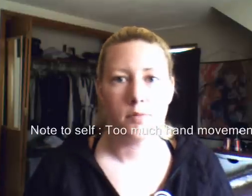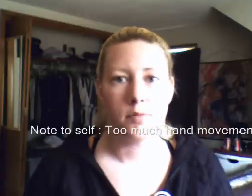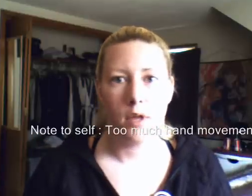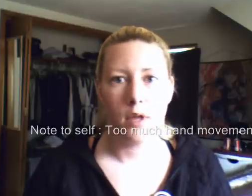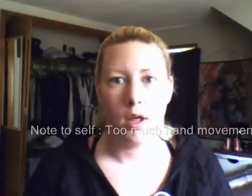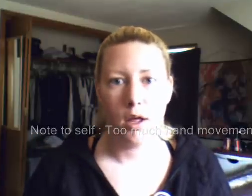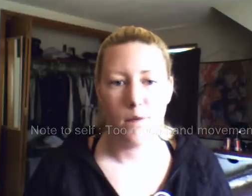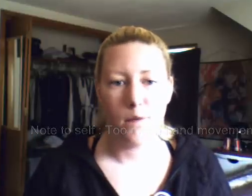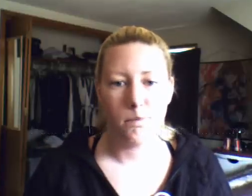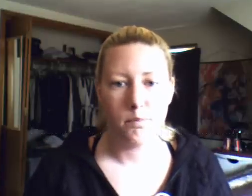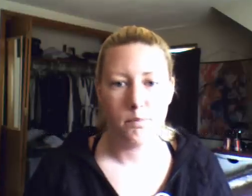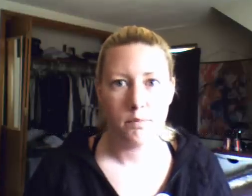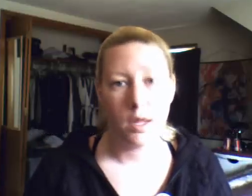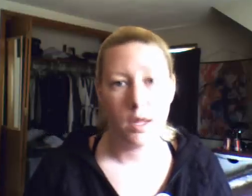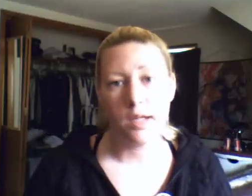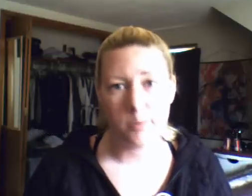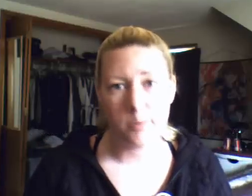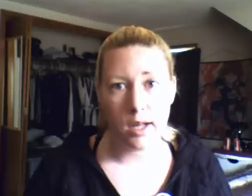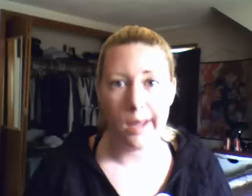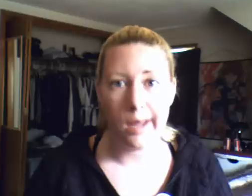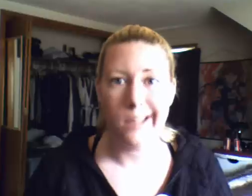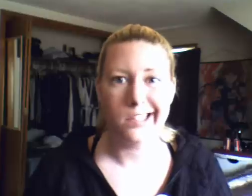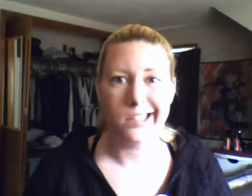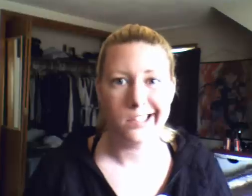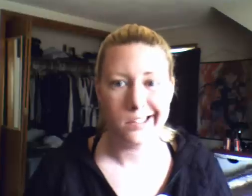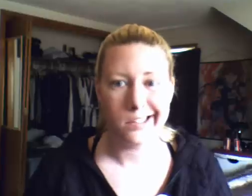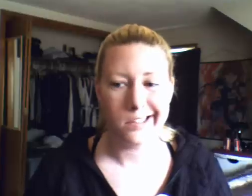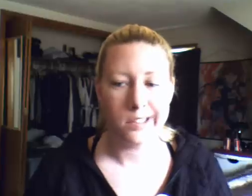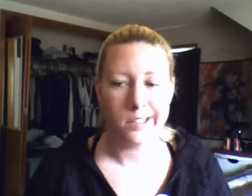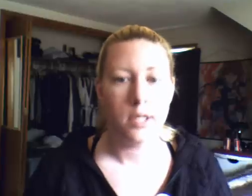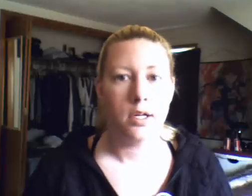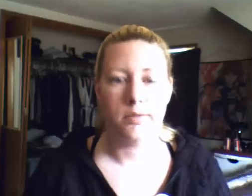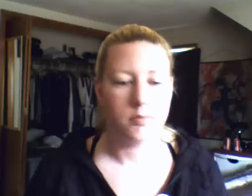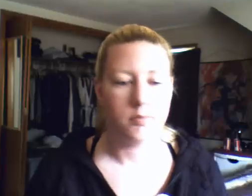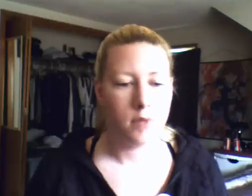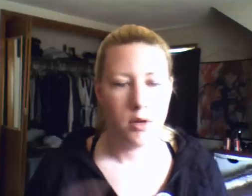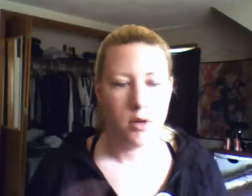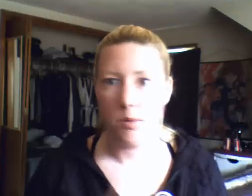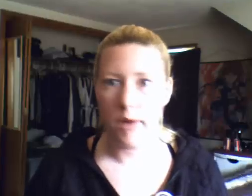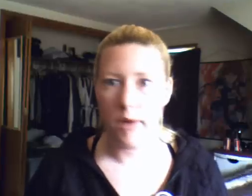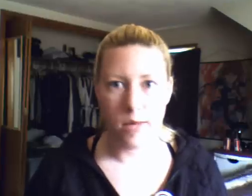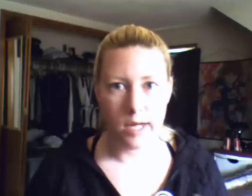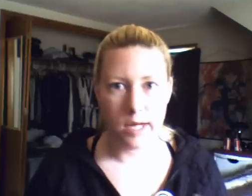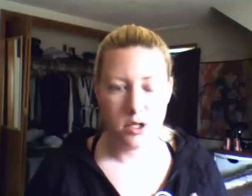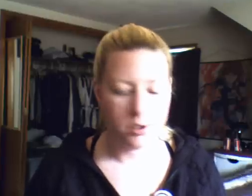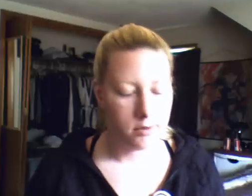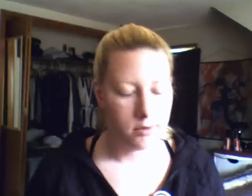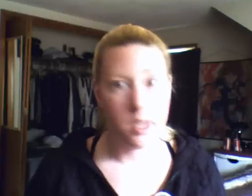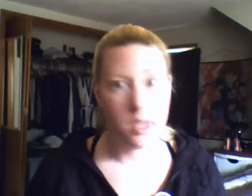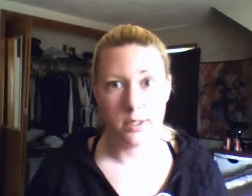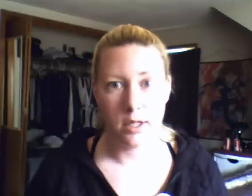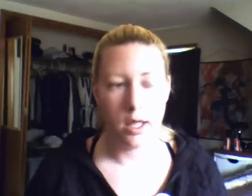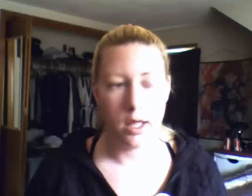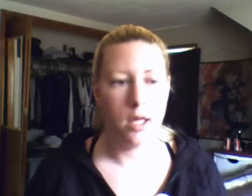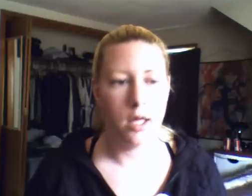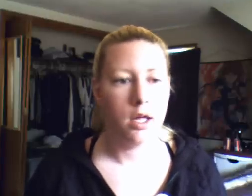can't smile yet no more eye patch that's a good thing